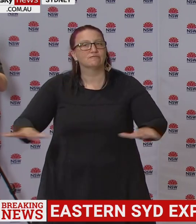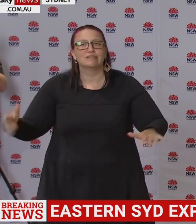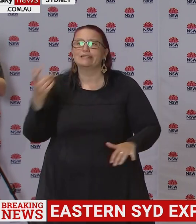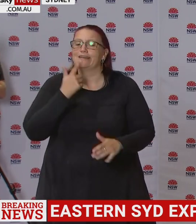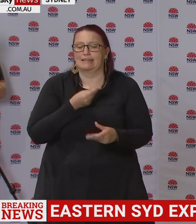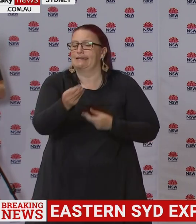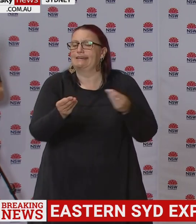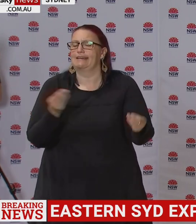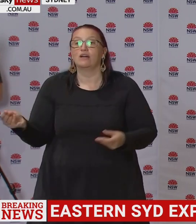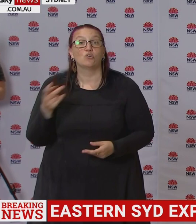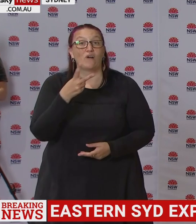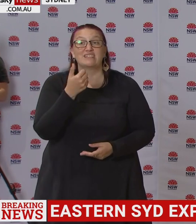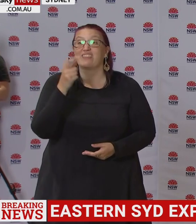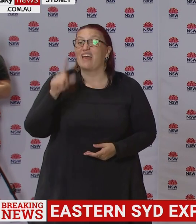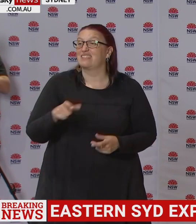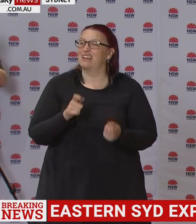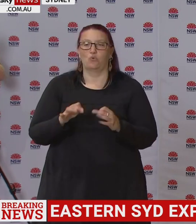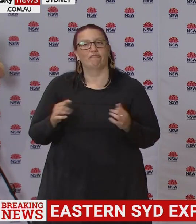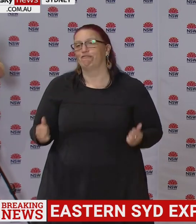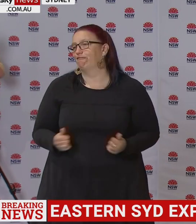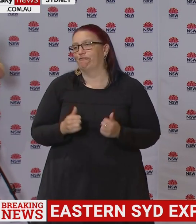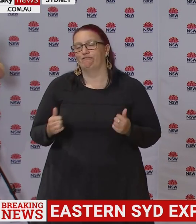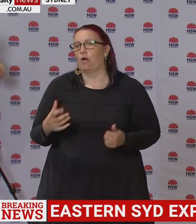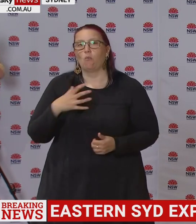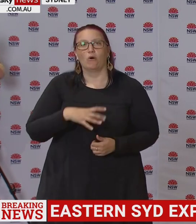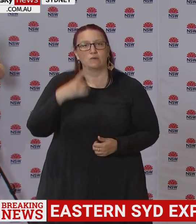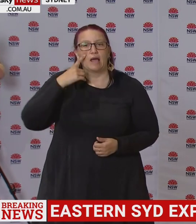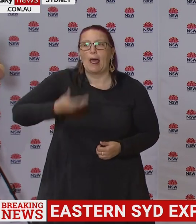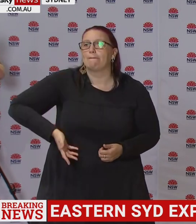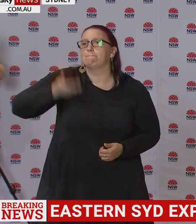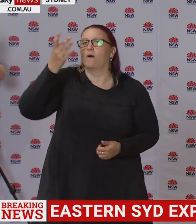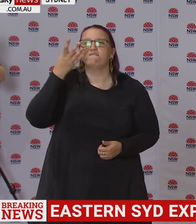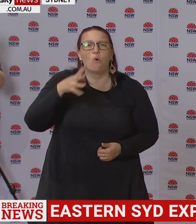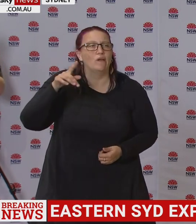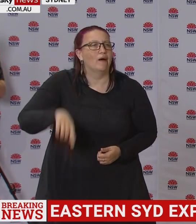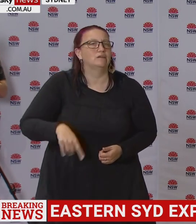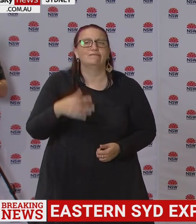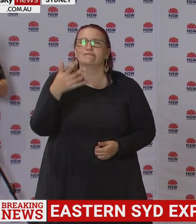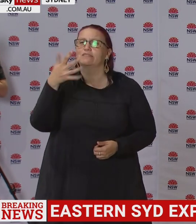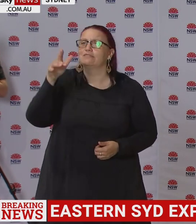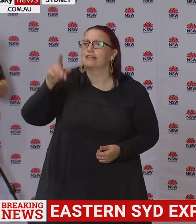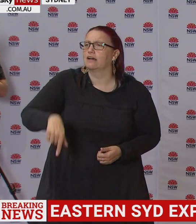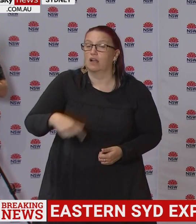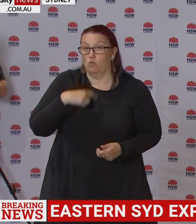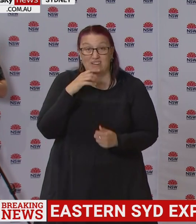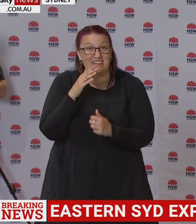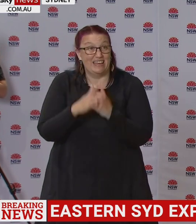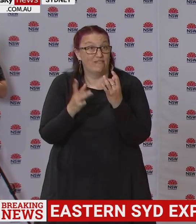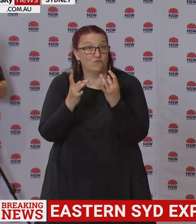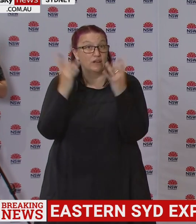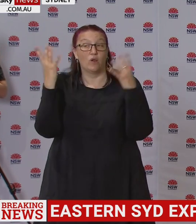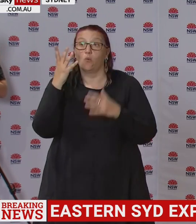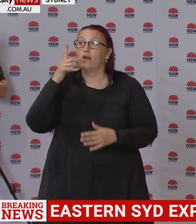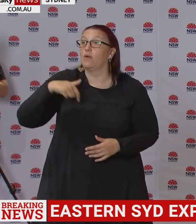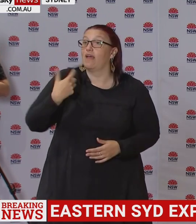is not great. We would much rather see it up in the 40s and 50s. I'll never forget the fact that when we had